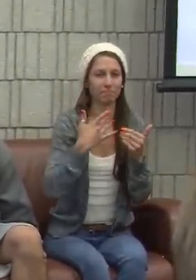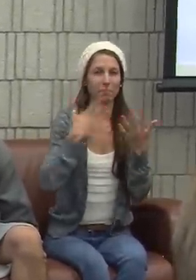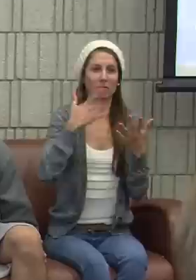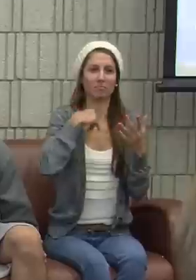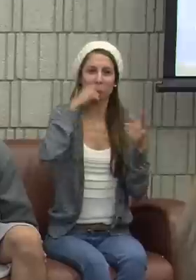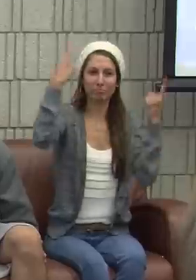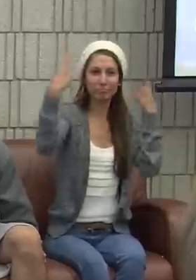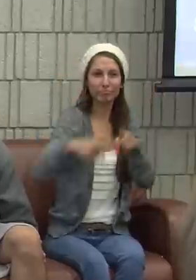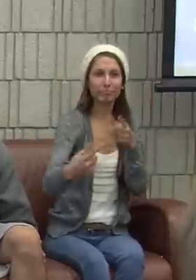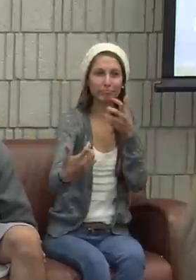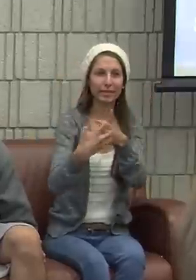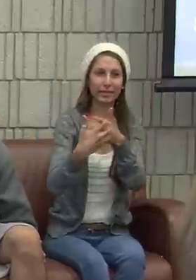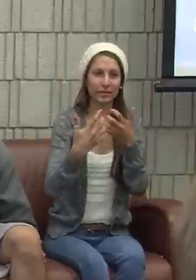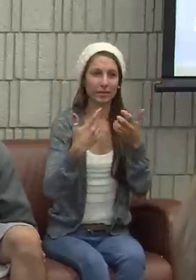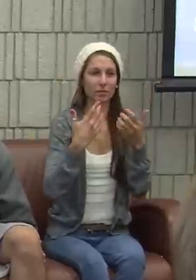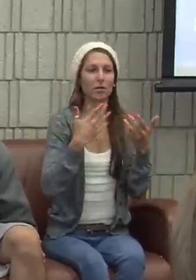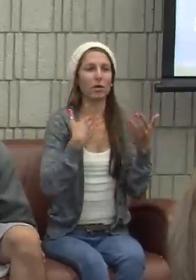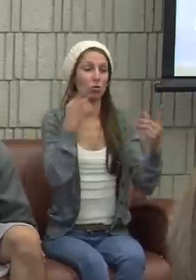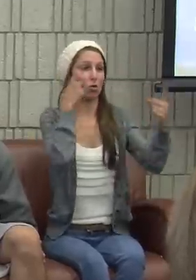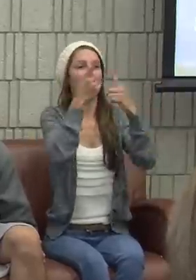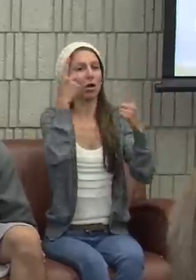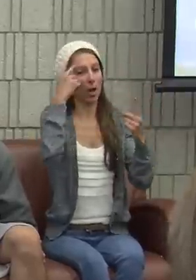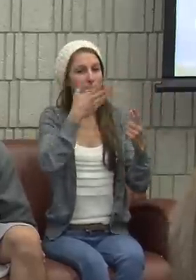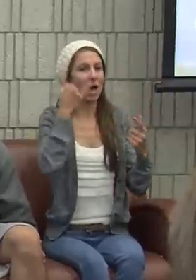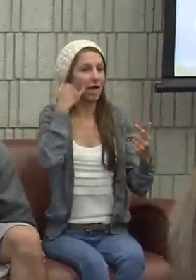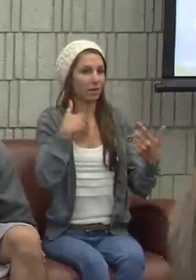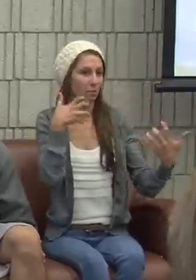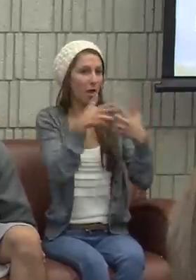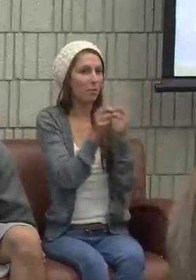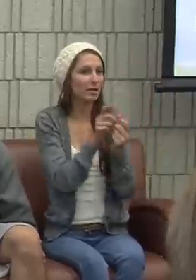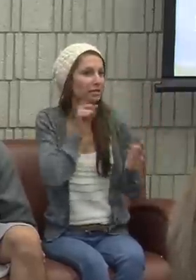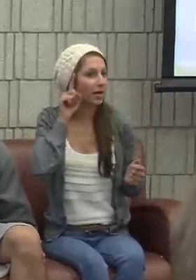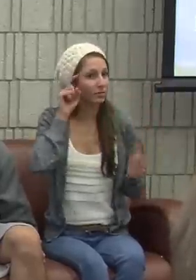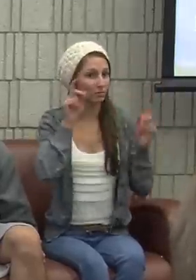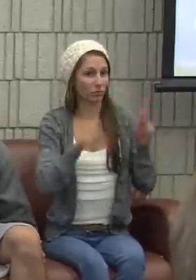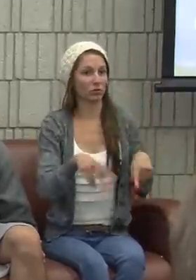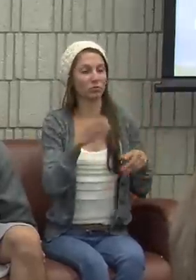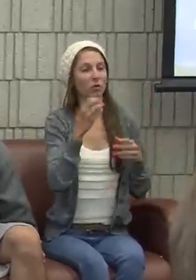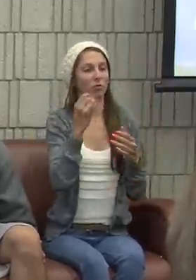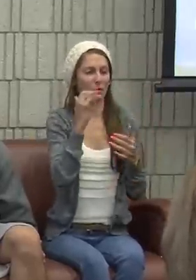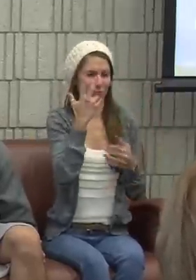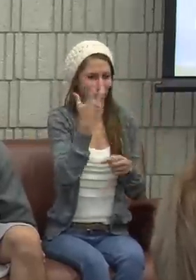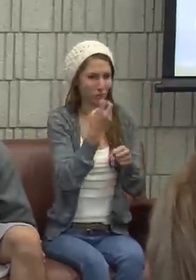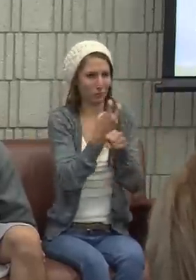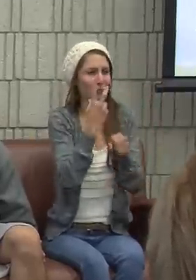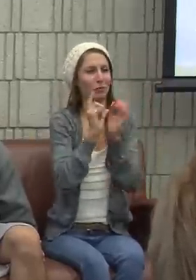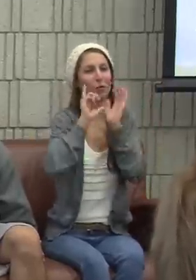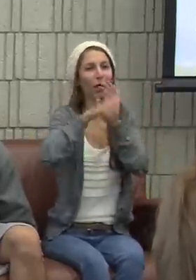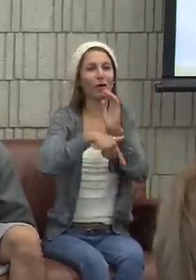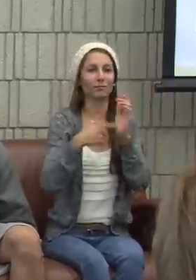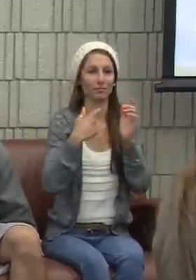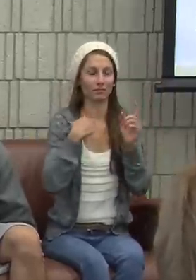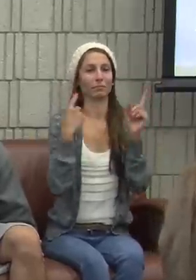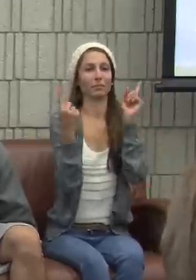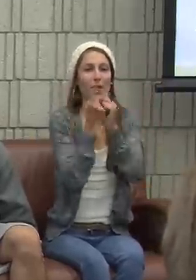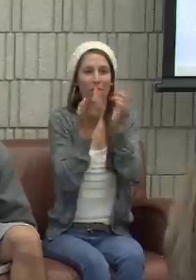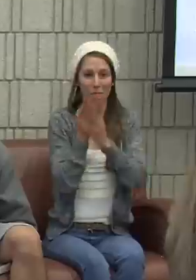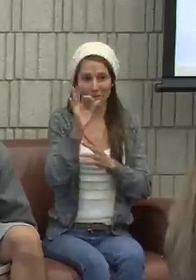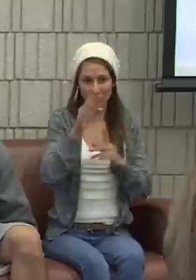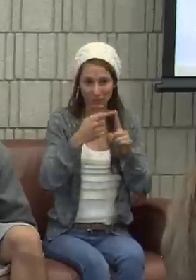months. But it did have its ups and downs because I didn't think it was a good fit. I thought it would be a better fit for me to be with a deaf person. So, a couple of years